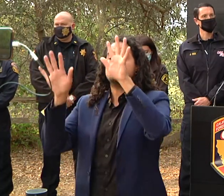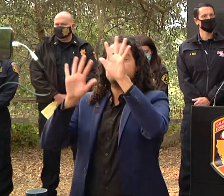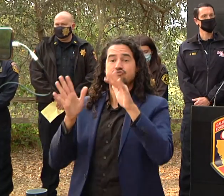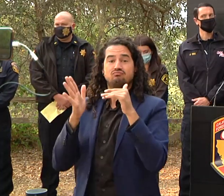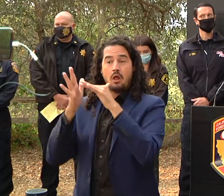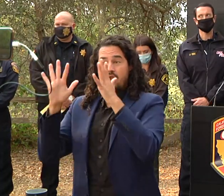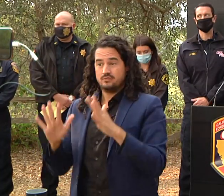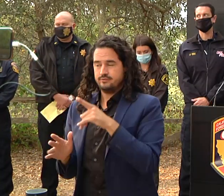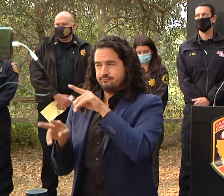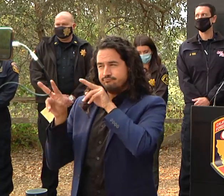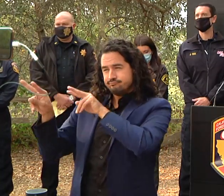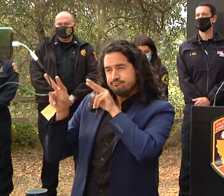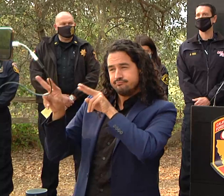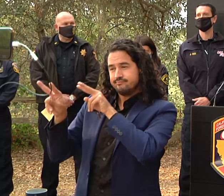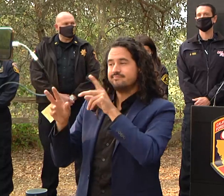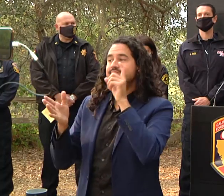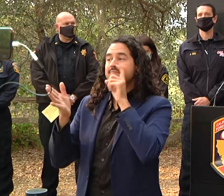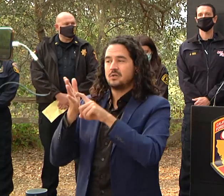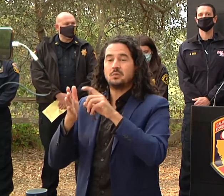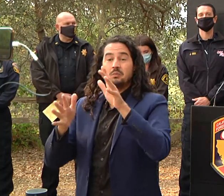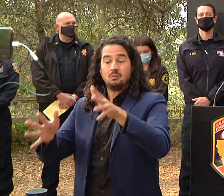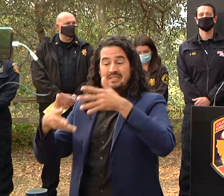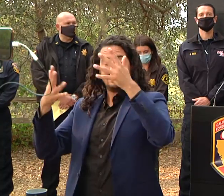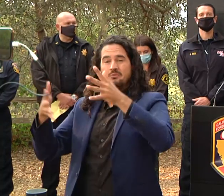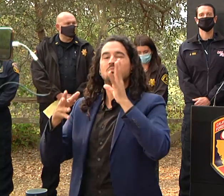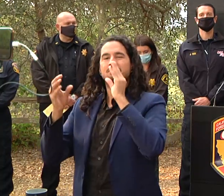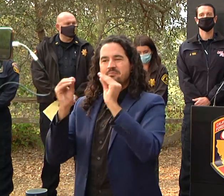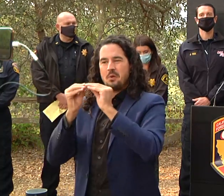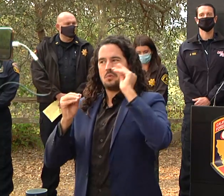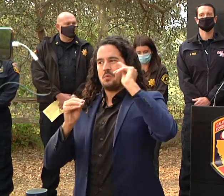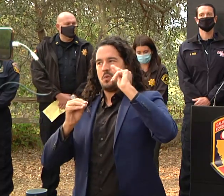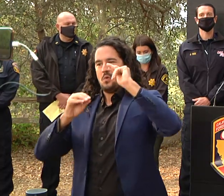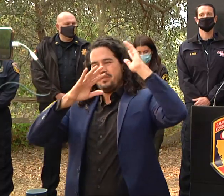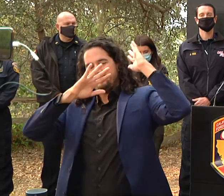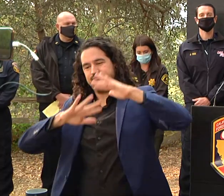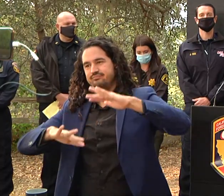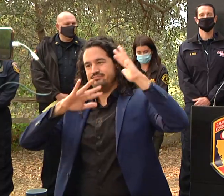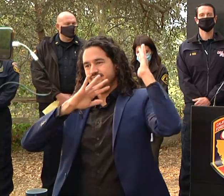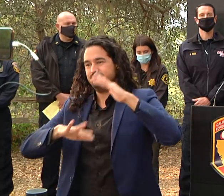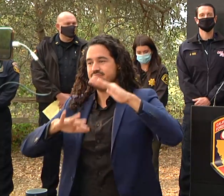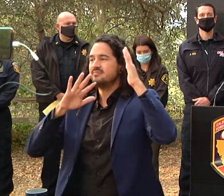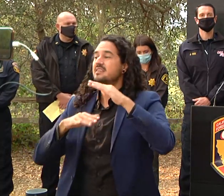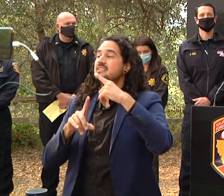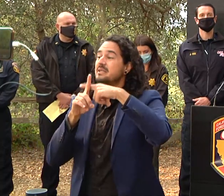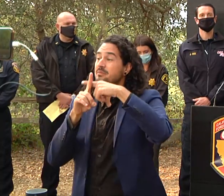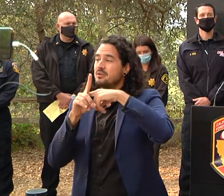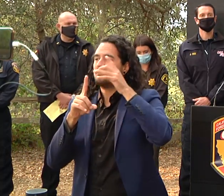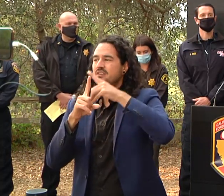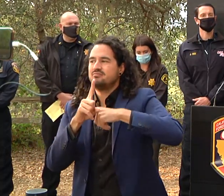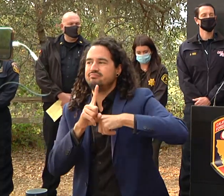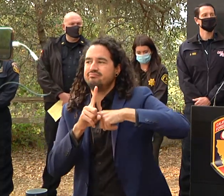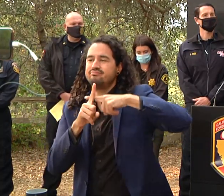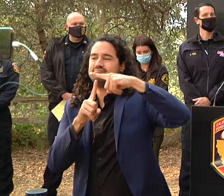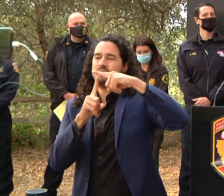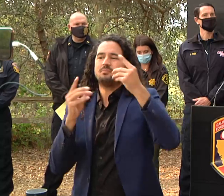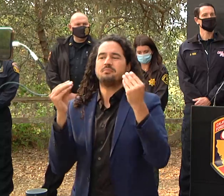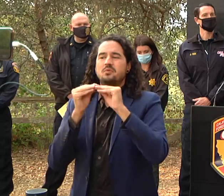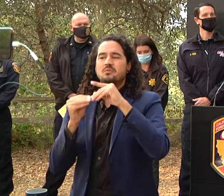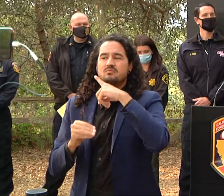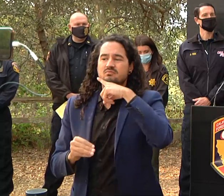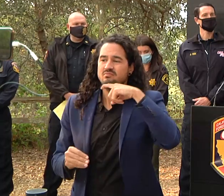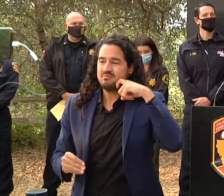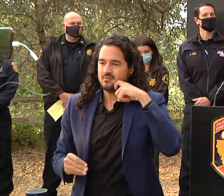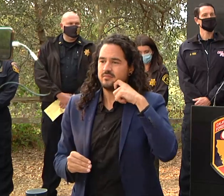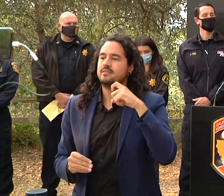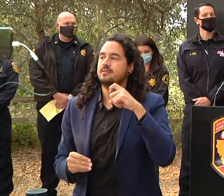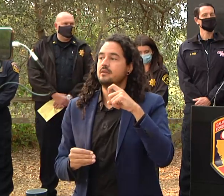hotter drier conditions and with that we are going to see a significant increase in those nuisance smokes which will cause a significant call of service